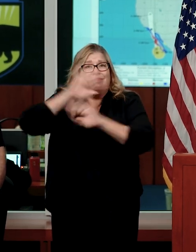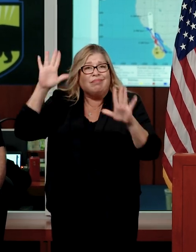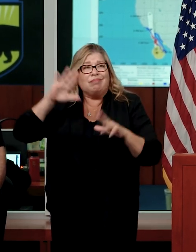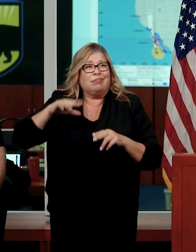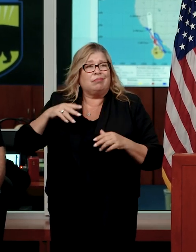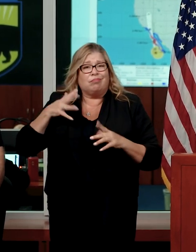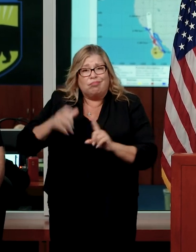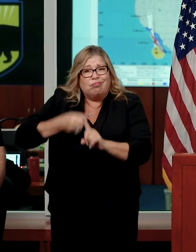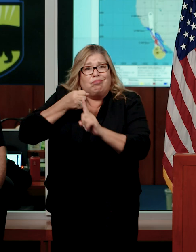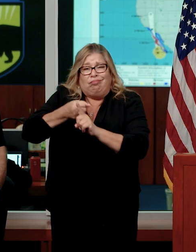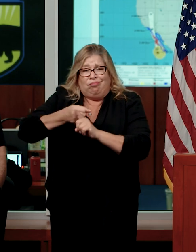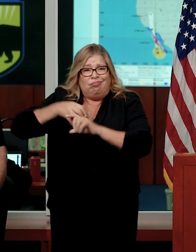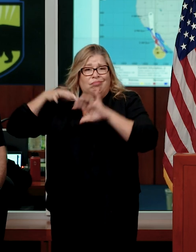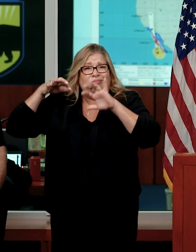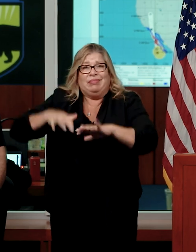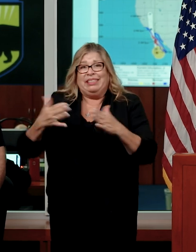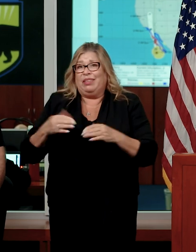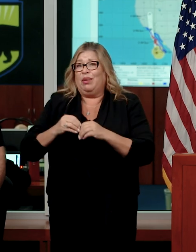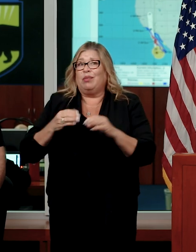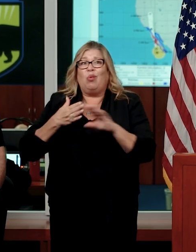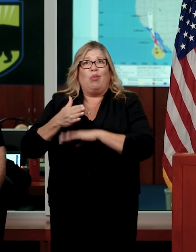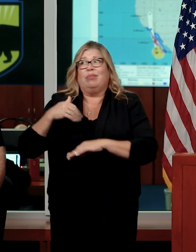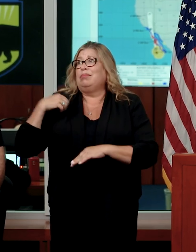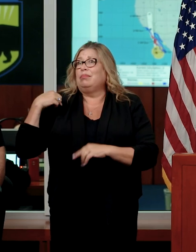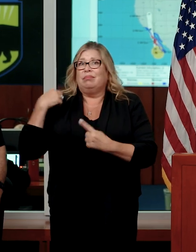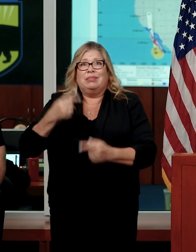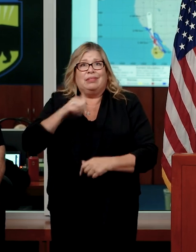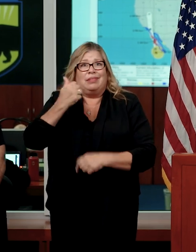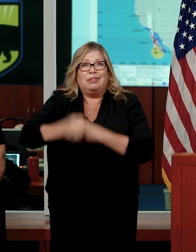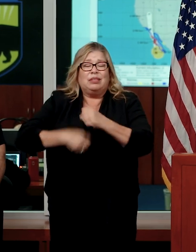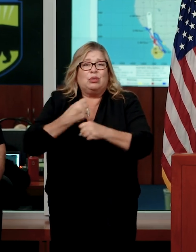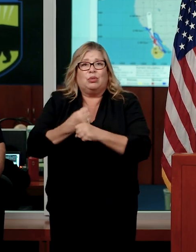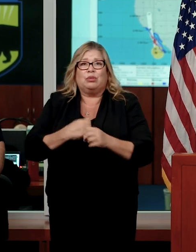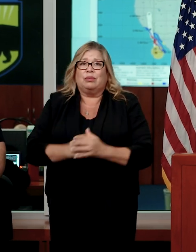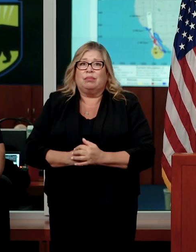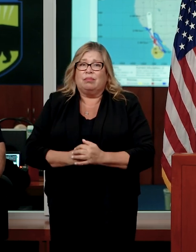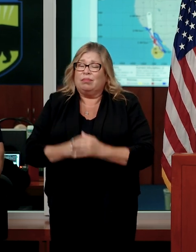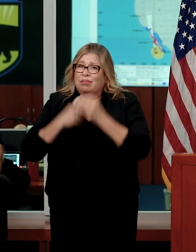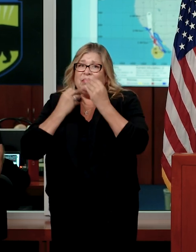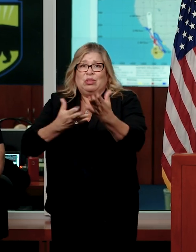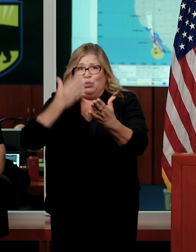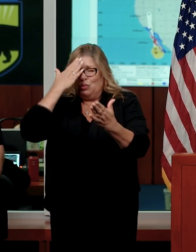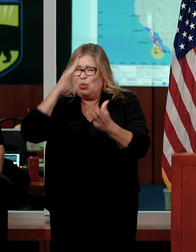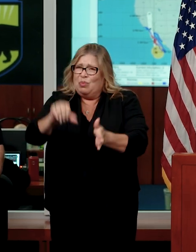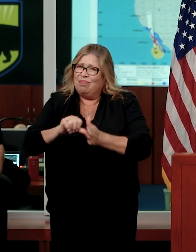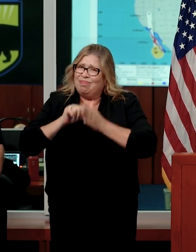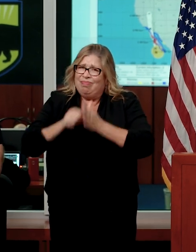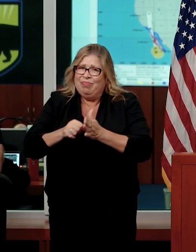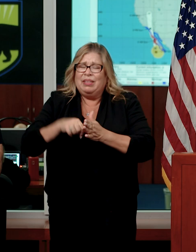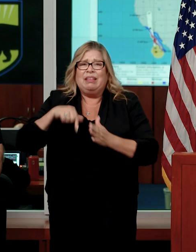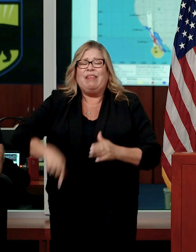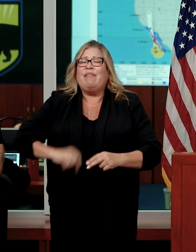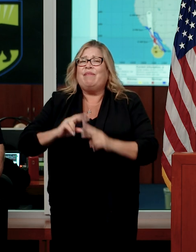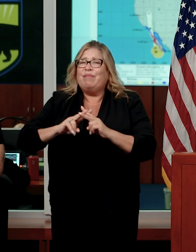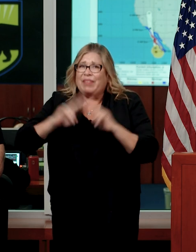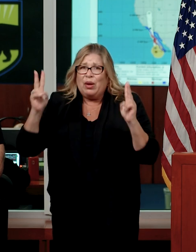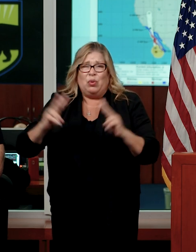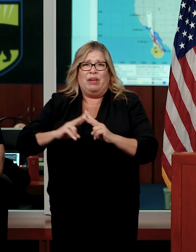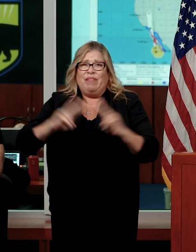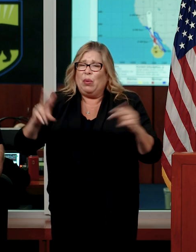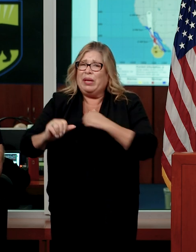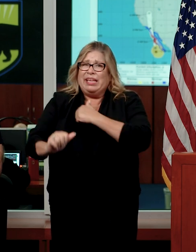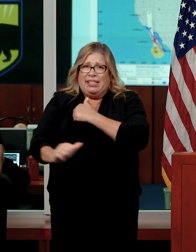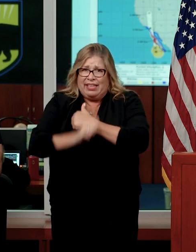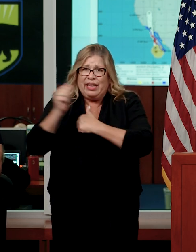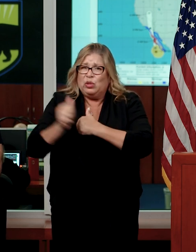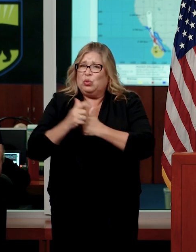more than a decade. Make no mistake, this is a very, very dangerous and